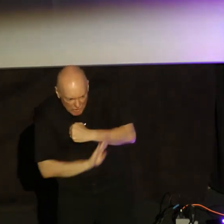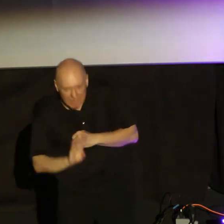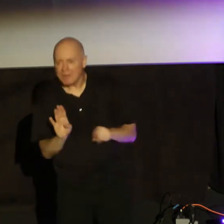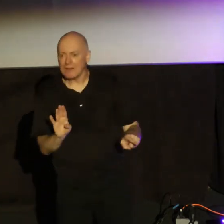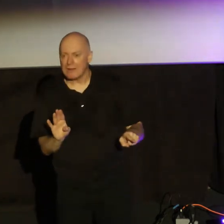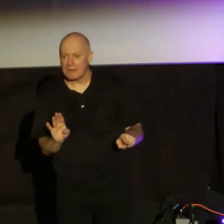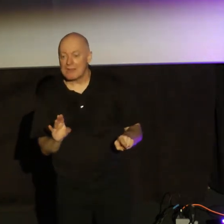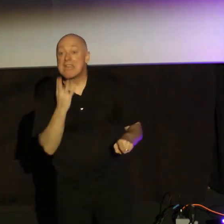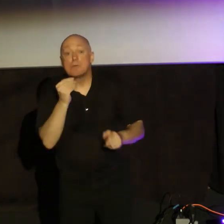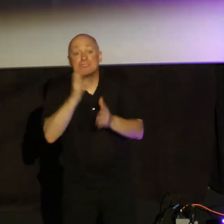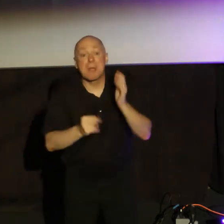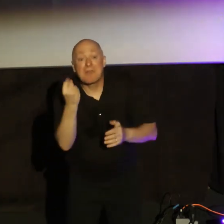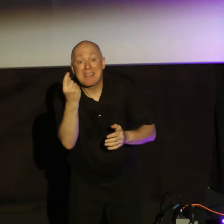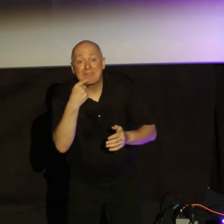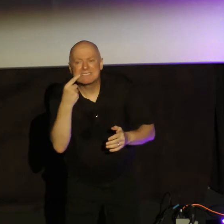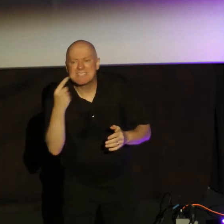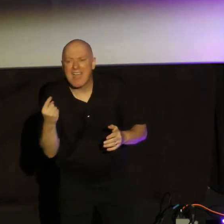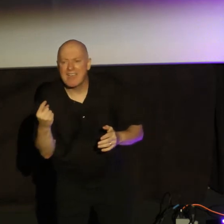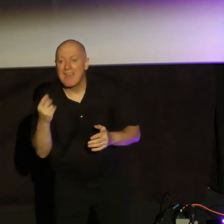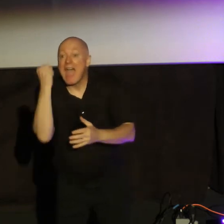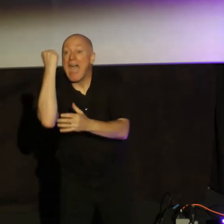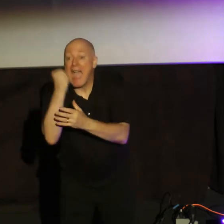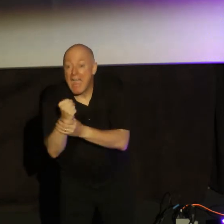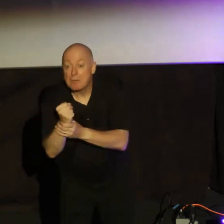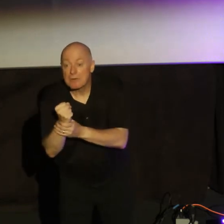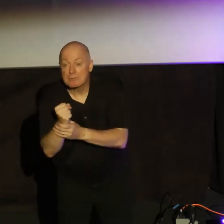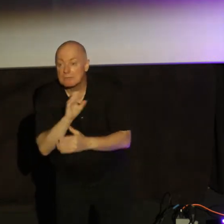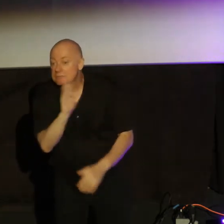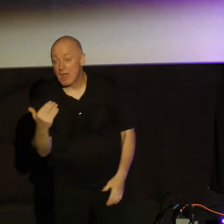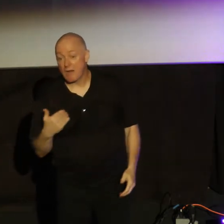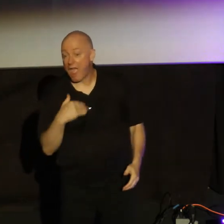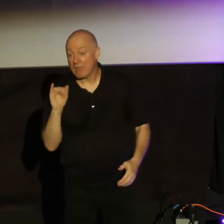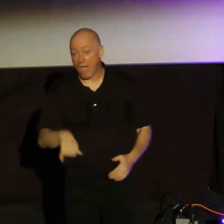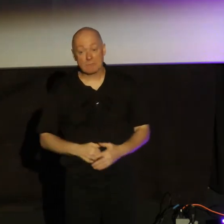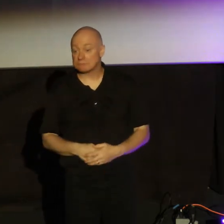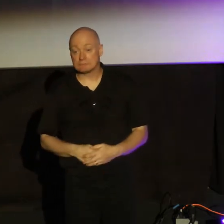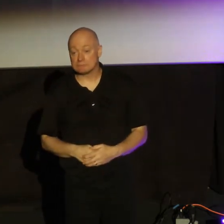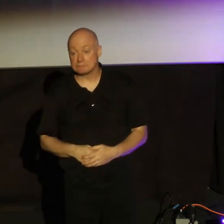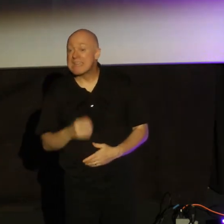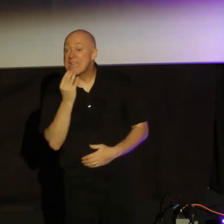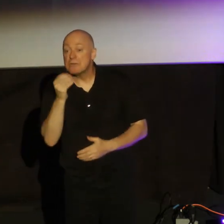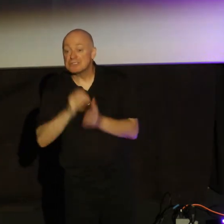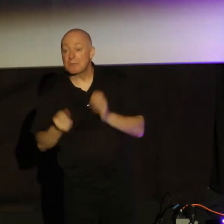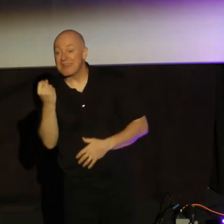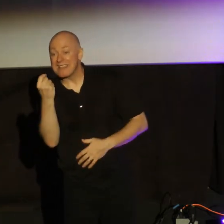Hebrews 11 says, Abraham never had that, in fact. Hebrews 11 gives us a sneak into